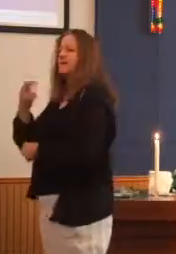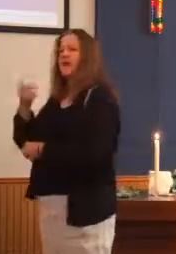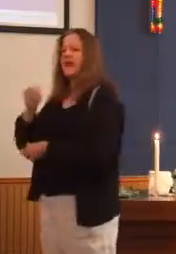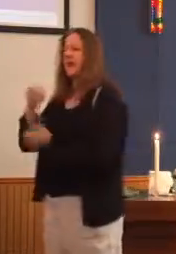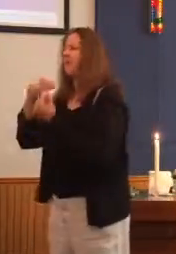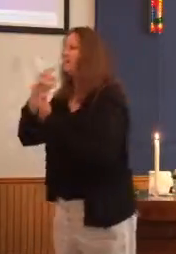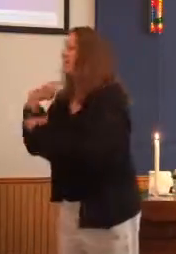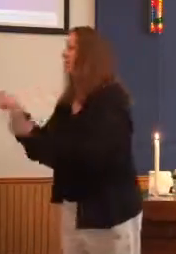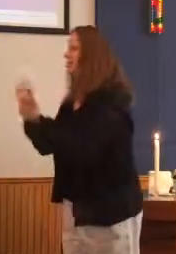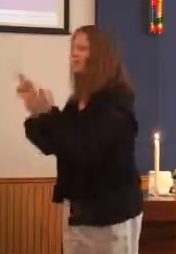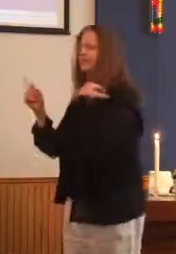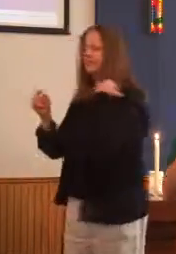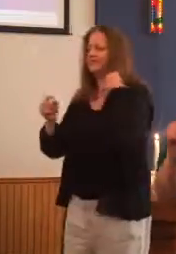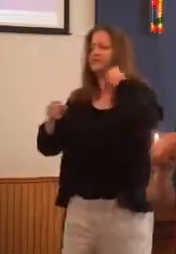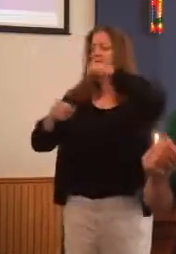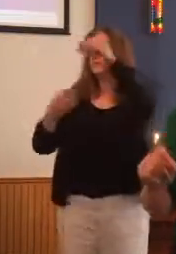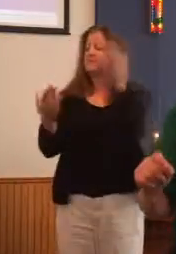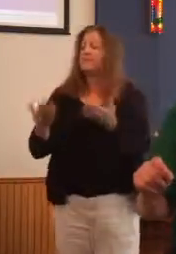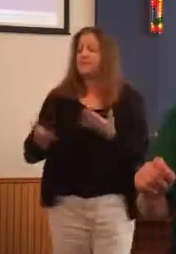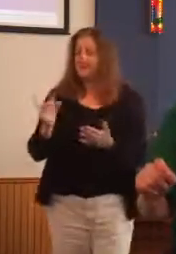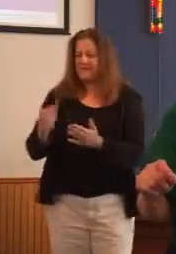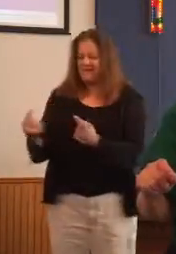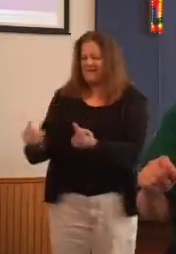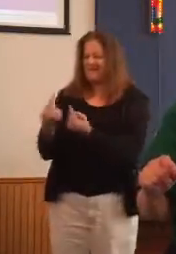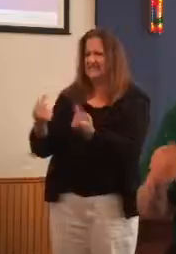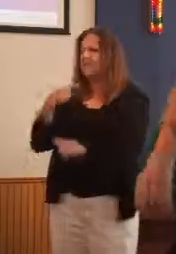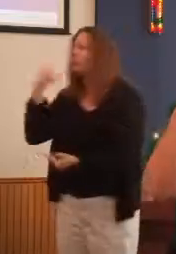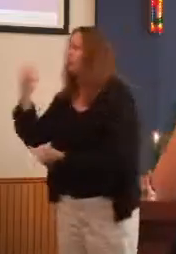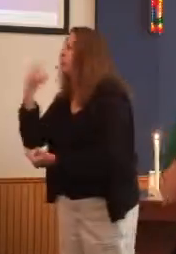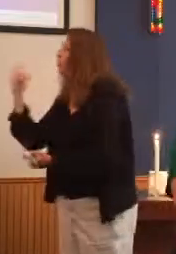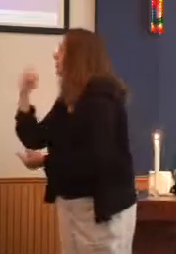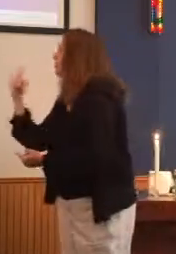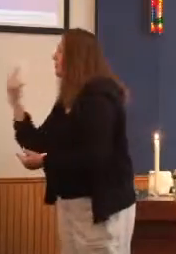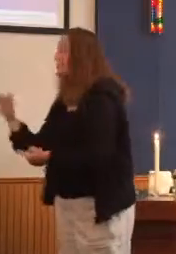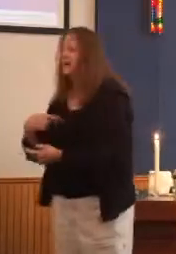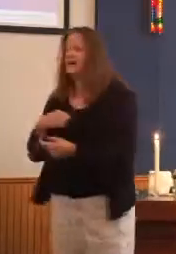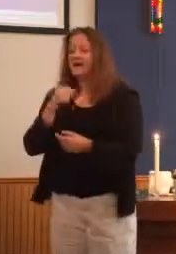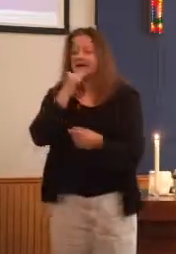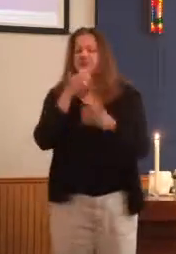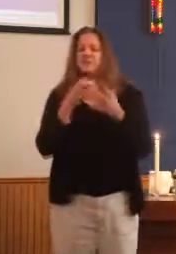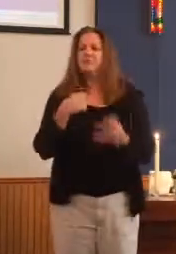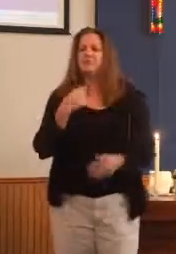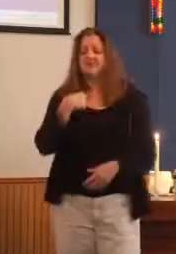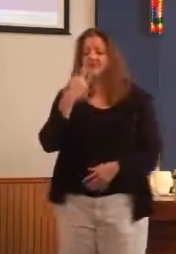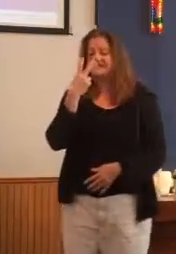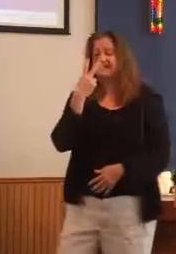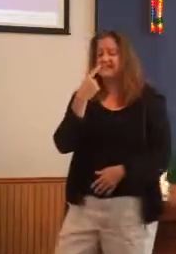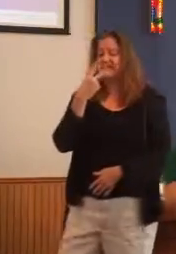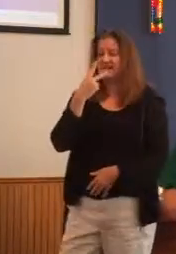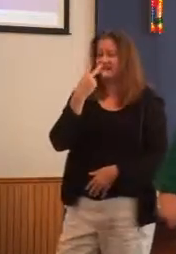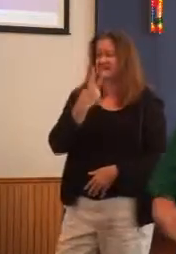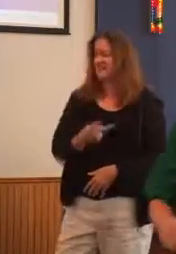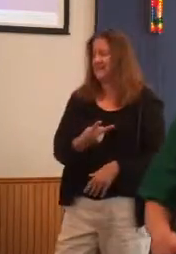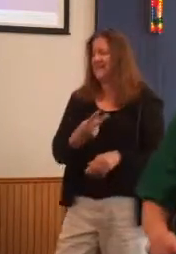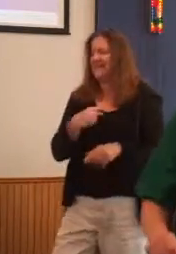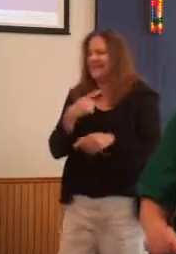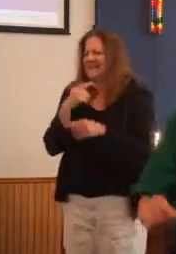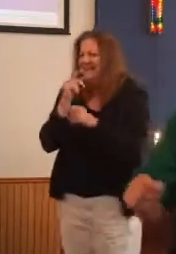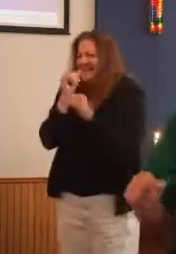You know, maybe that's the sin. It's not seeing his father. Maybe the sin is giggling about it behind